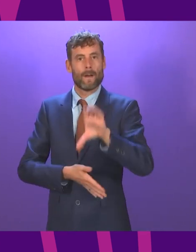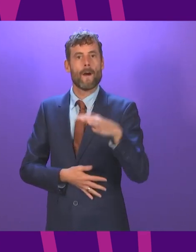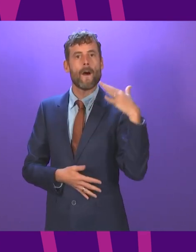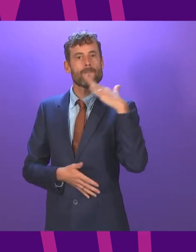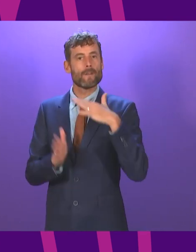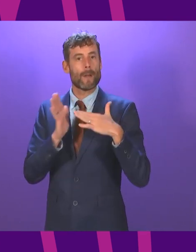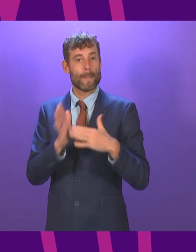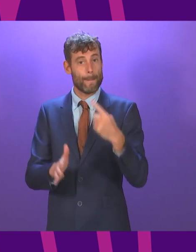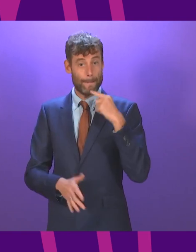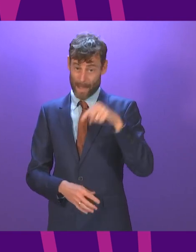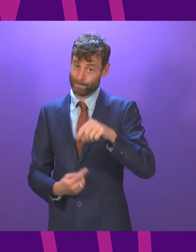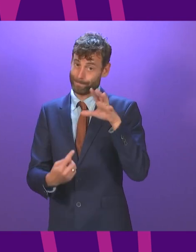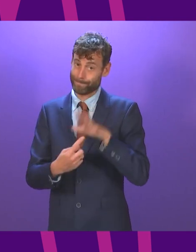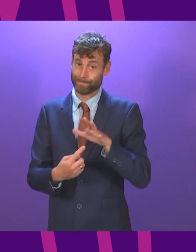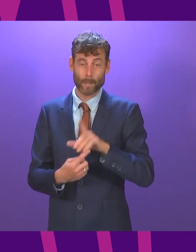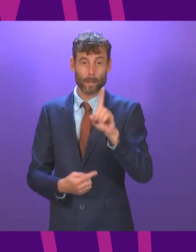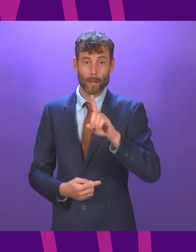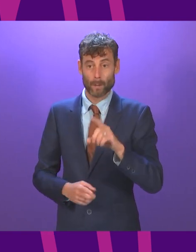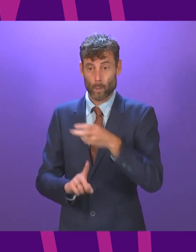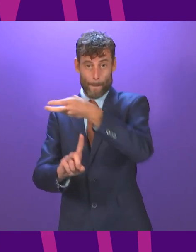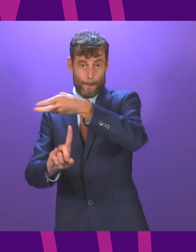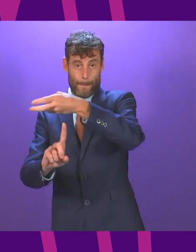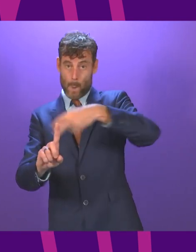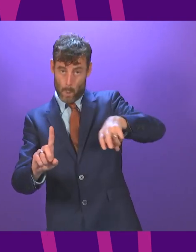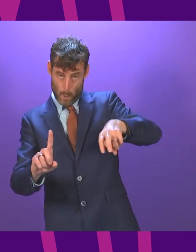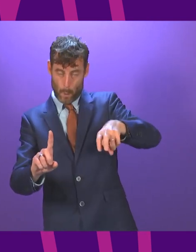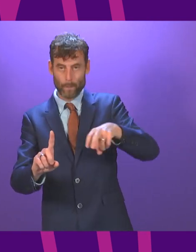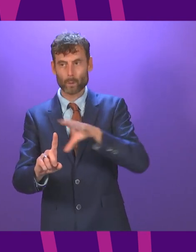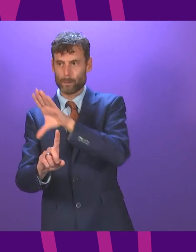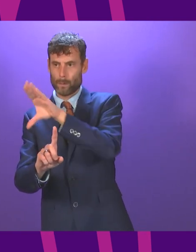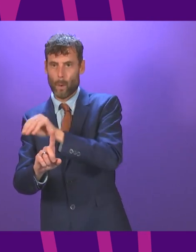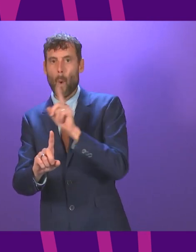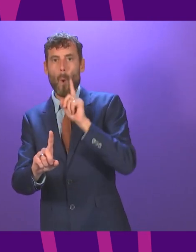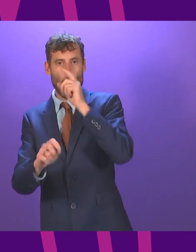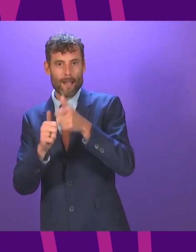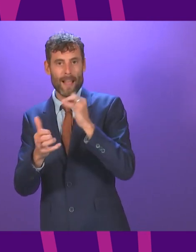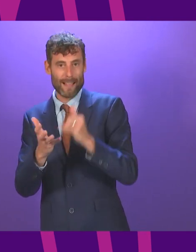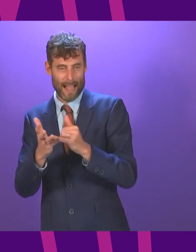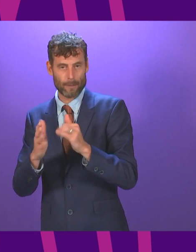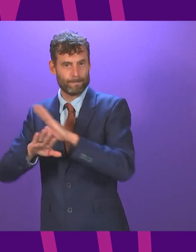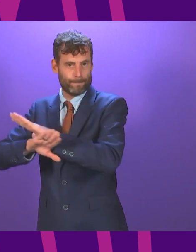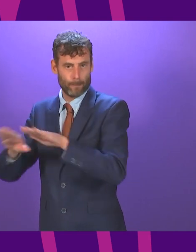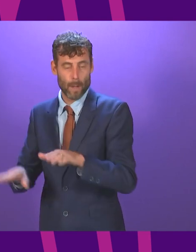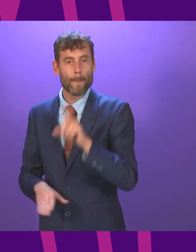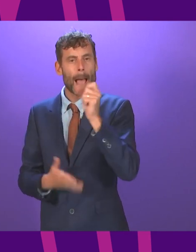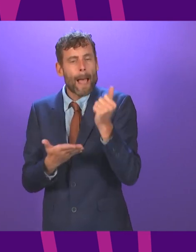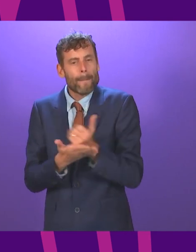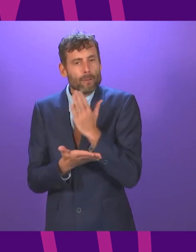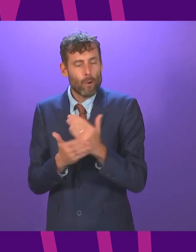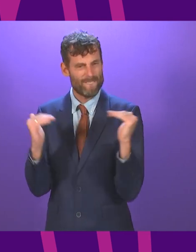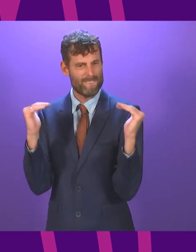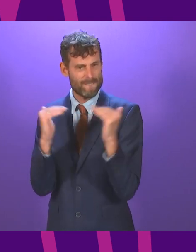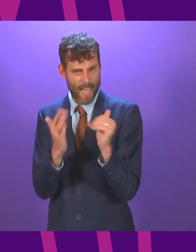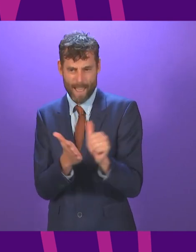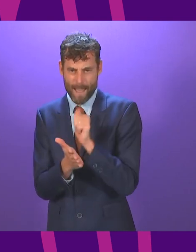is vital in making not just the transition from oil and gas to renewables, but doing that in a fair and just way. We will set out